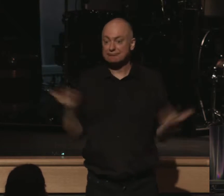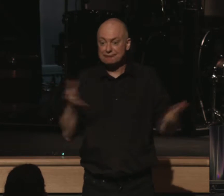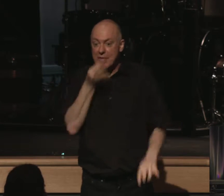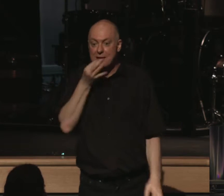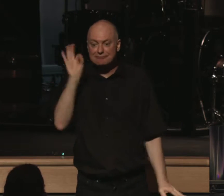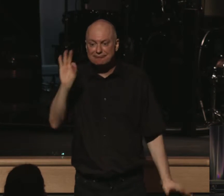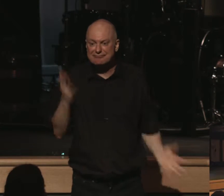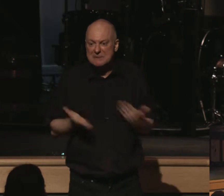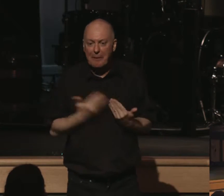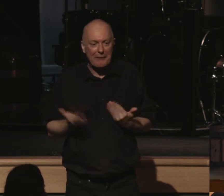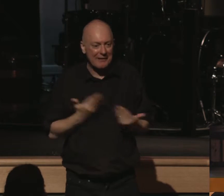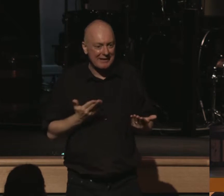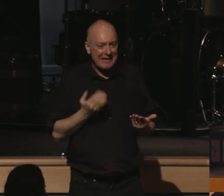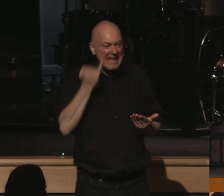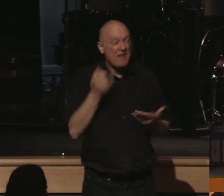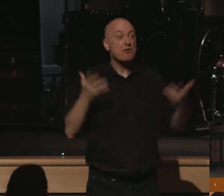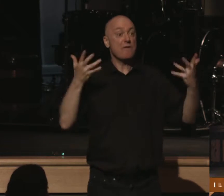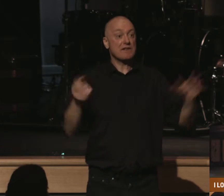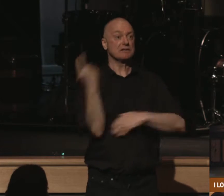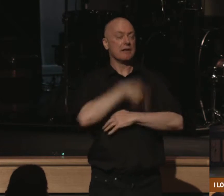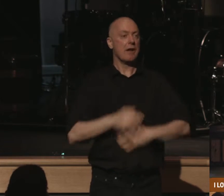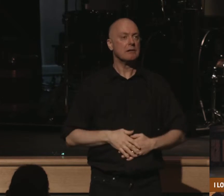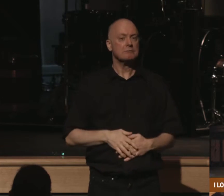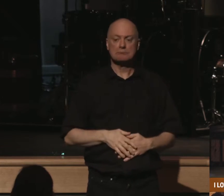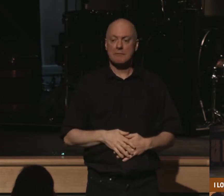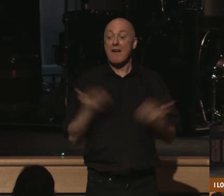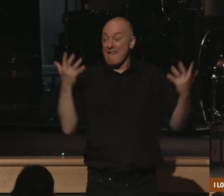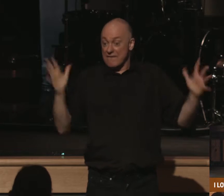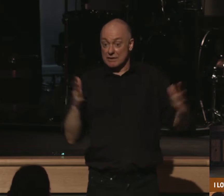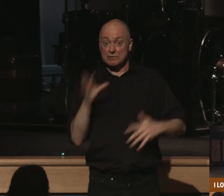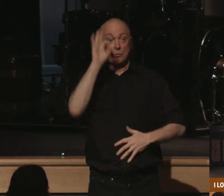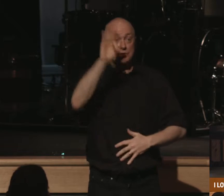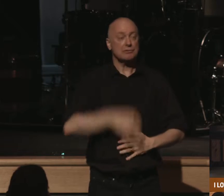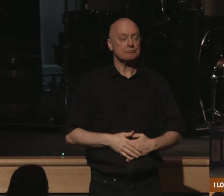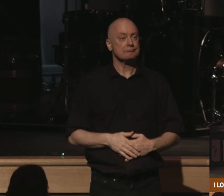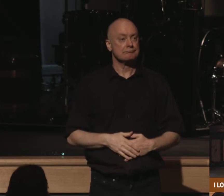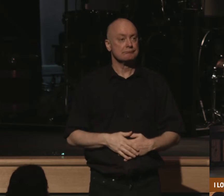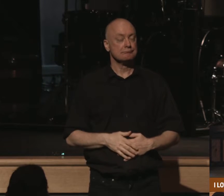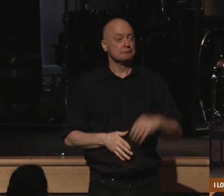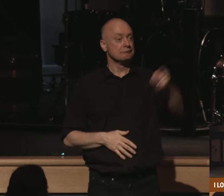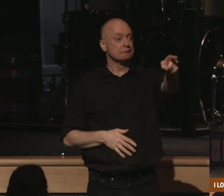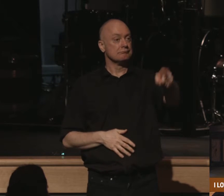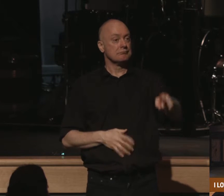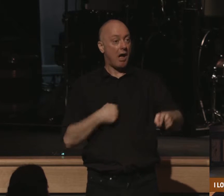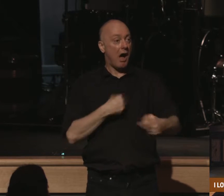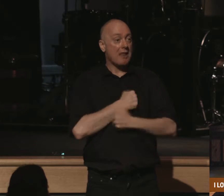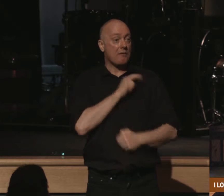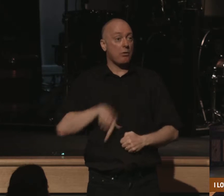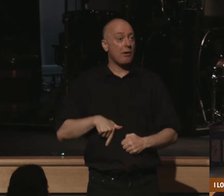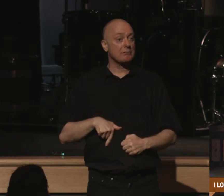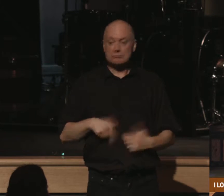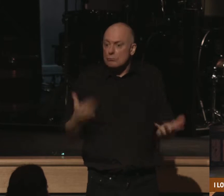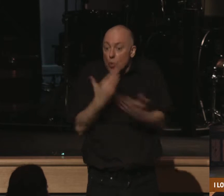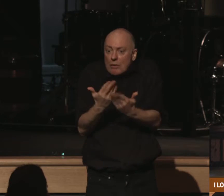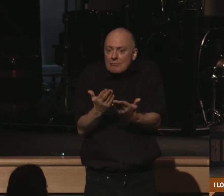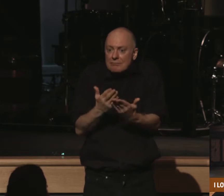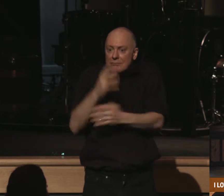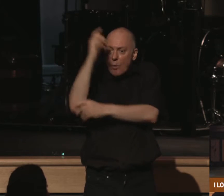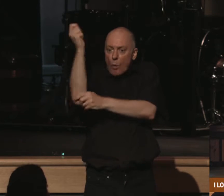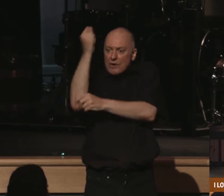If you come out of this room here today by saying that statement, then that's a win. That's a win from God's word as